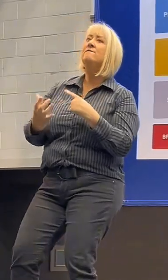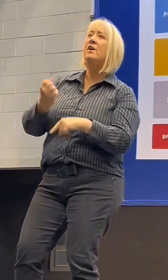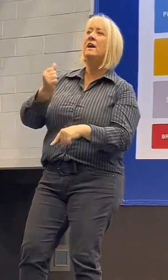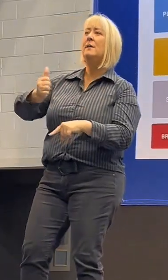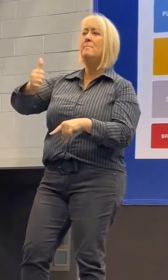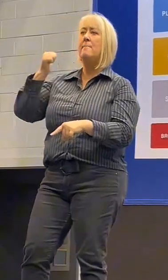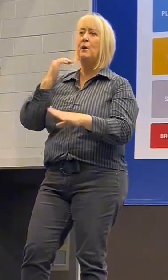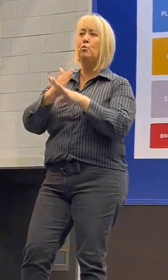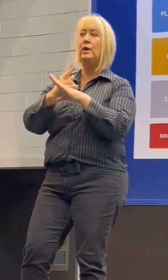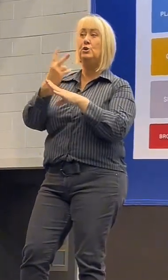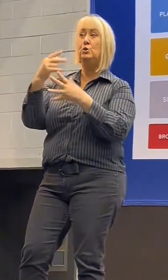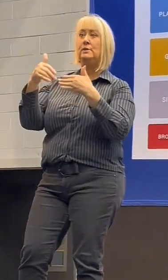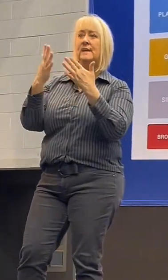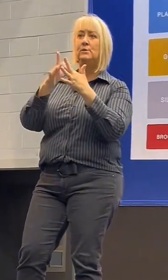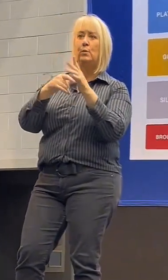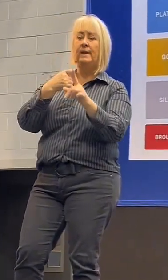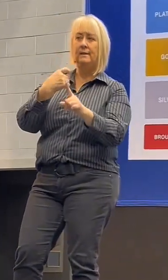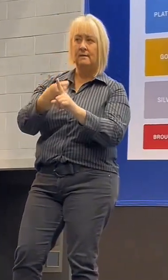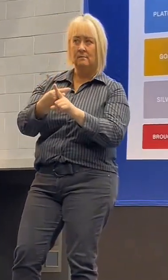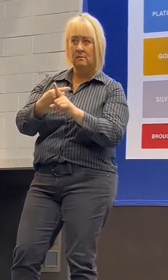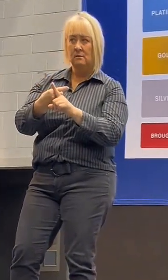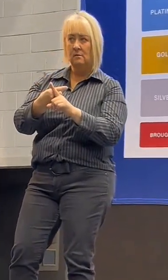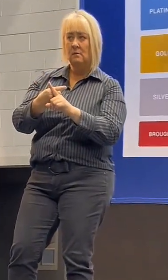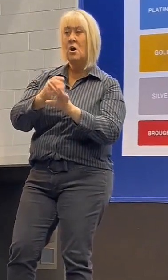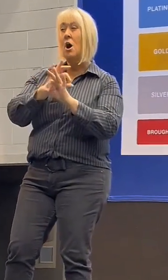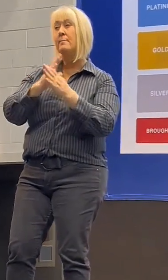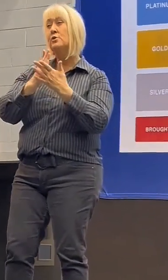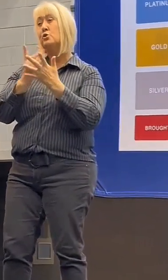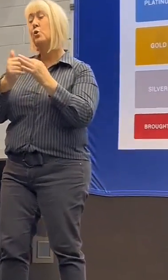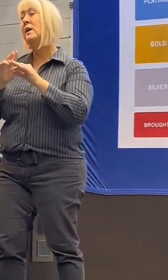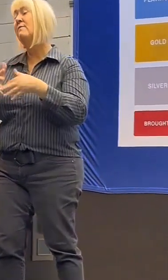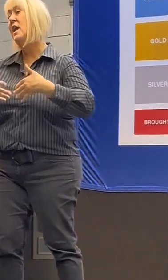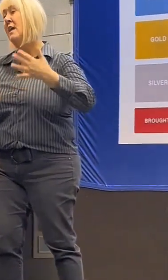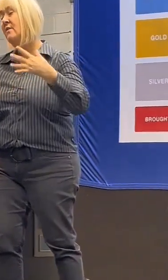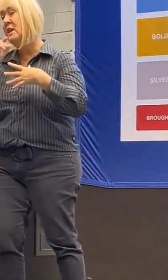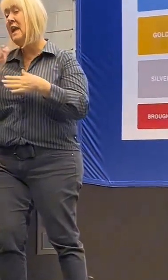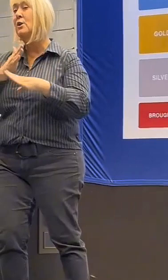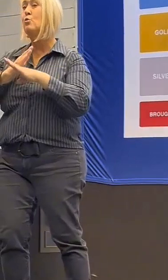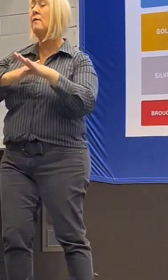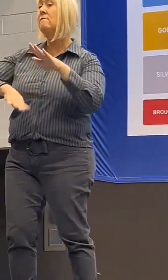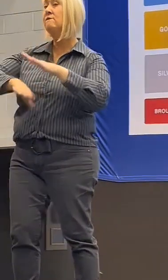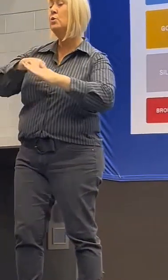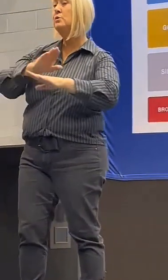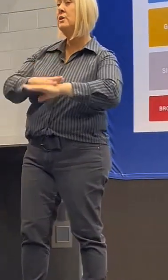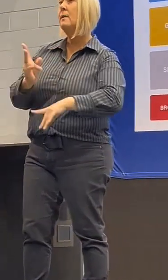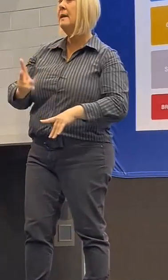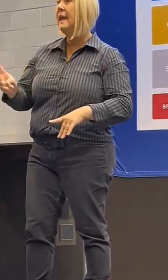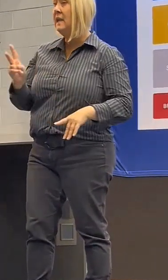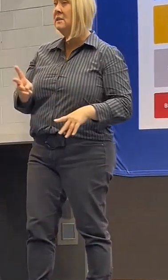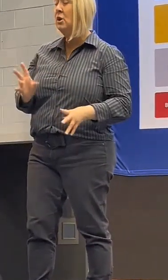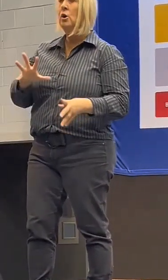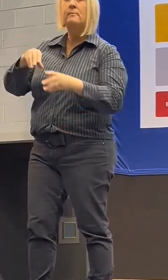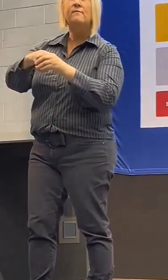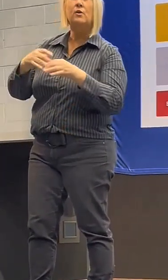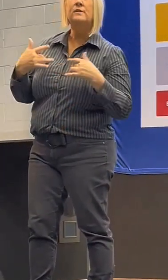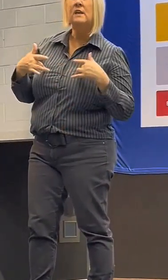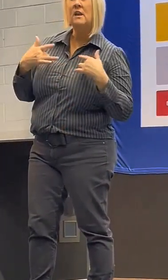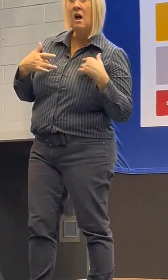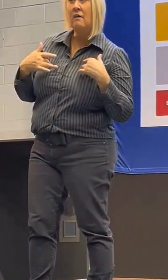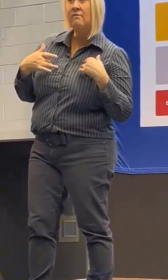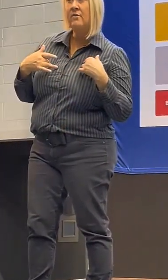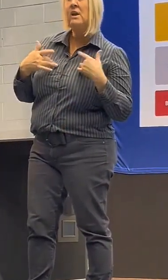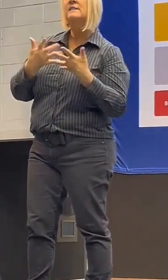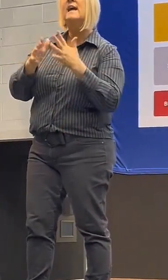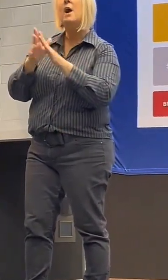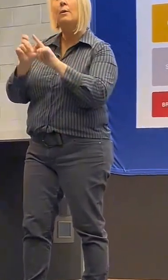days a week. I'm unsure if I'll ever be able to work full-time again or participate in life to the capacity that I once did,